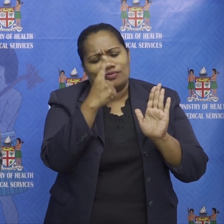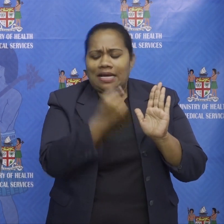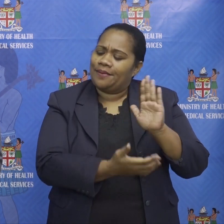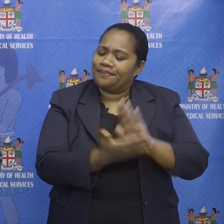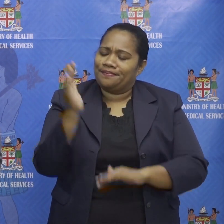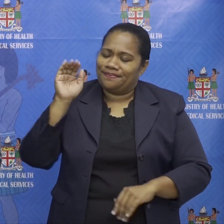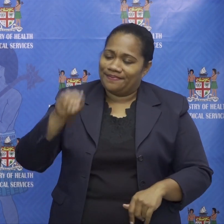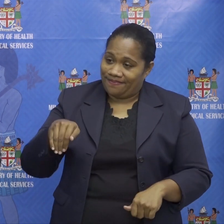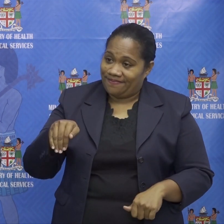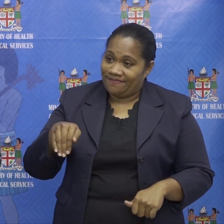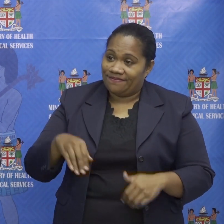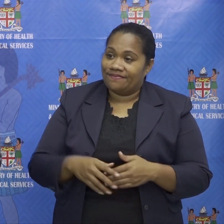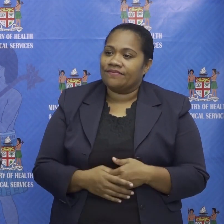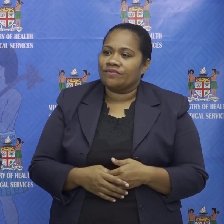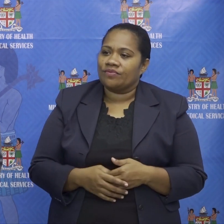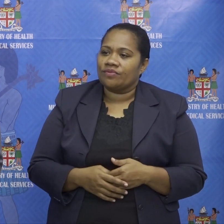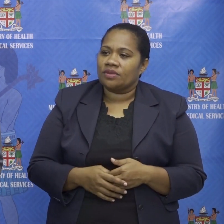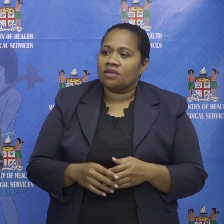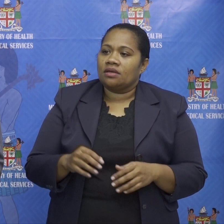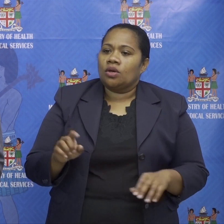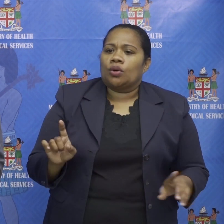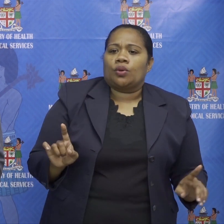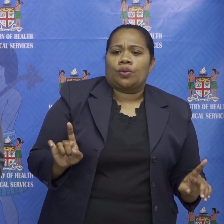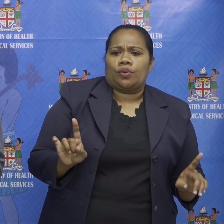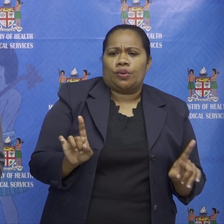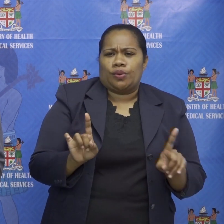he just contacted somebody briefly